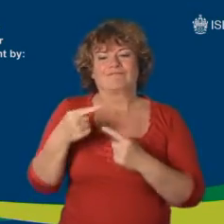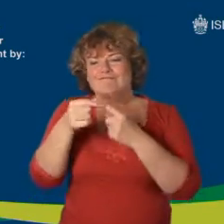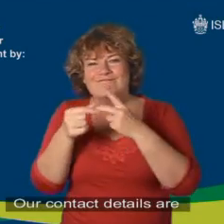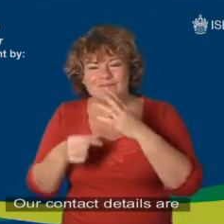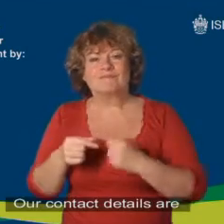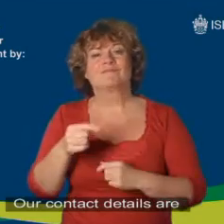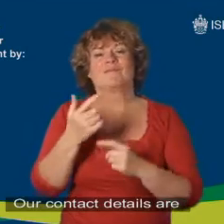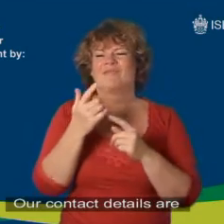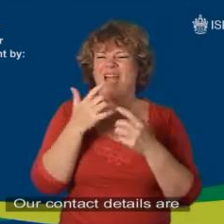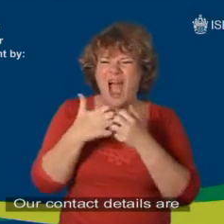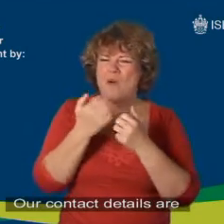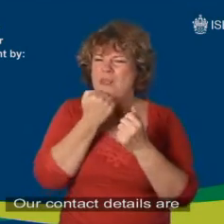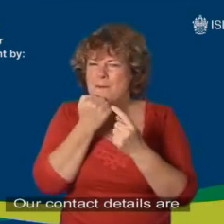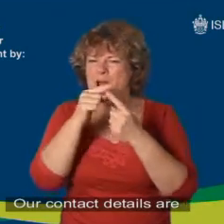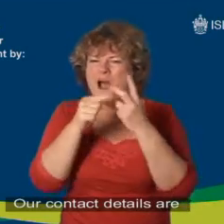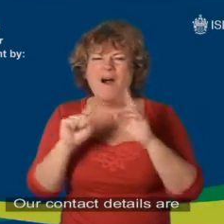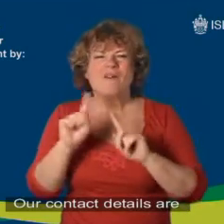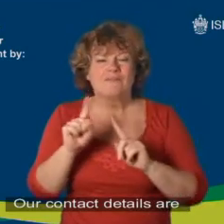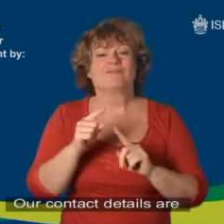Our contact details are...